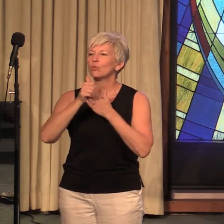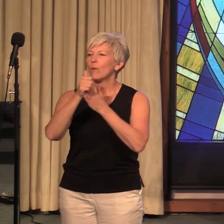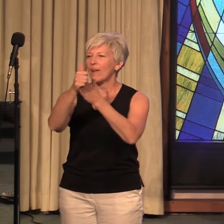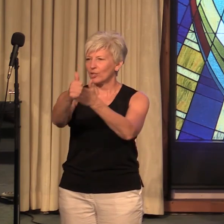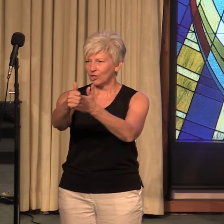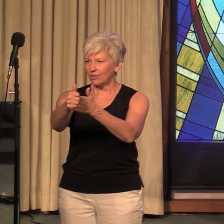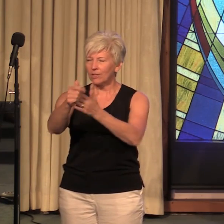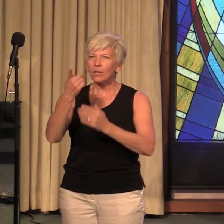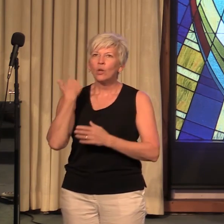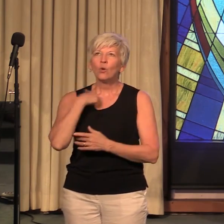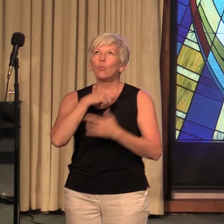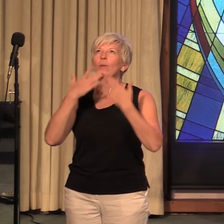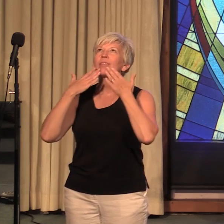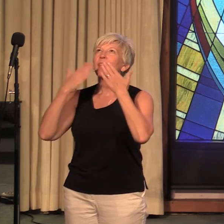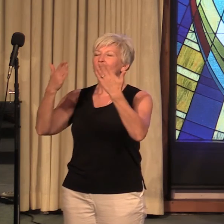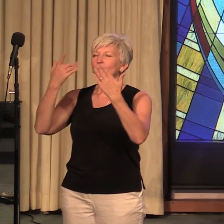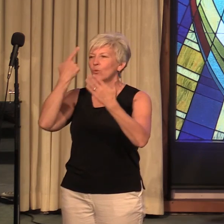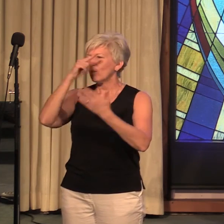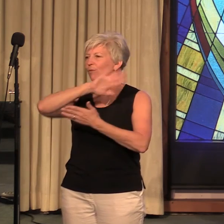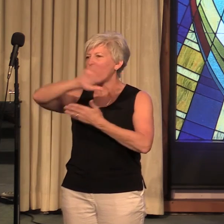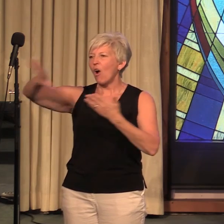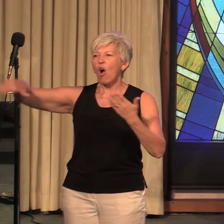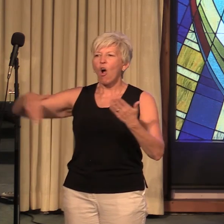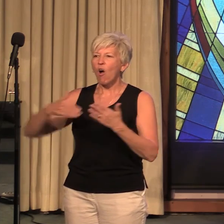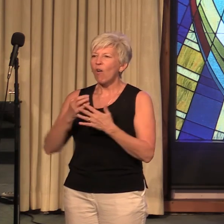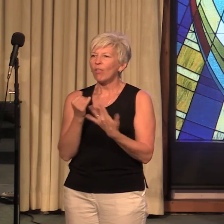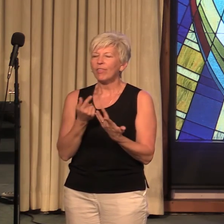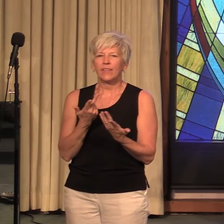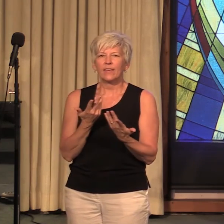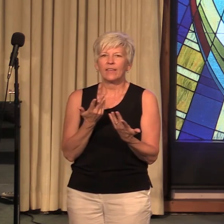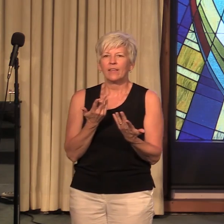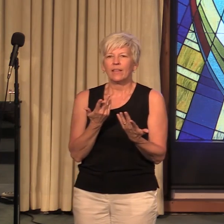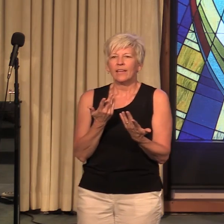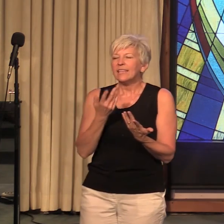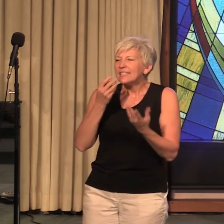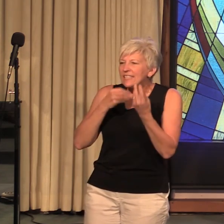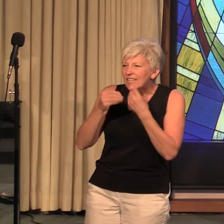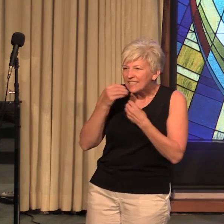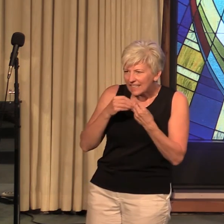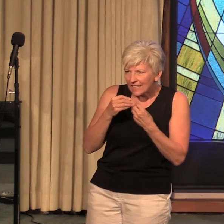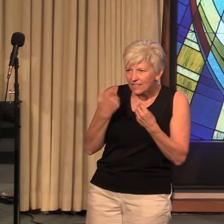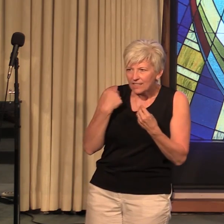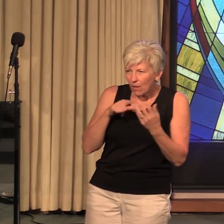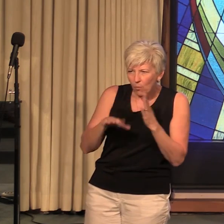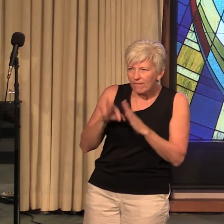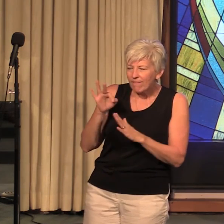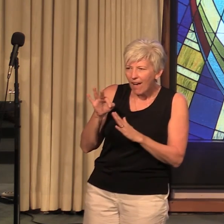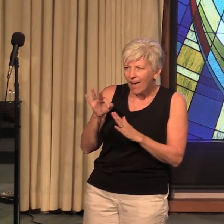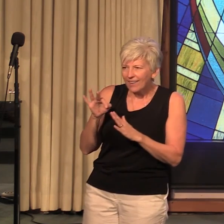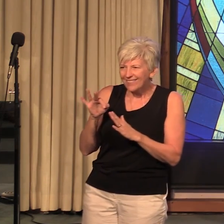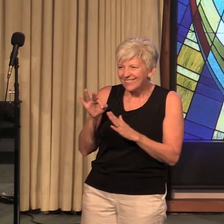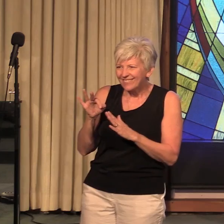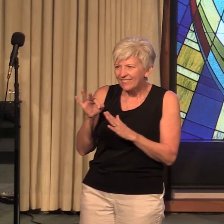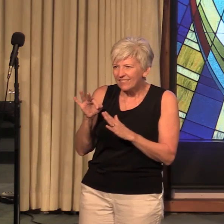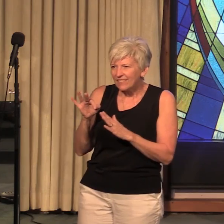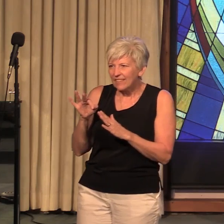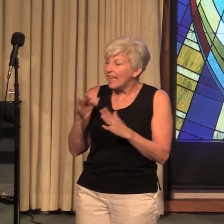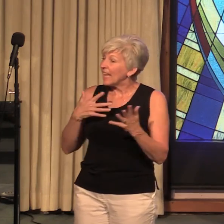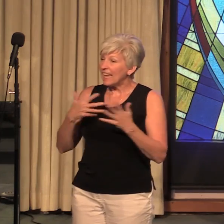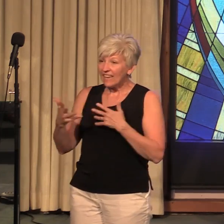we thank you for all the sustenance that we find even in our emptiest hours